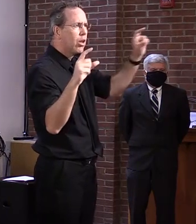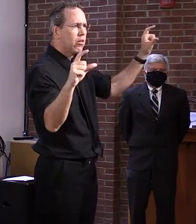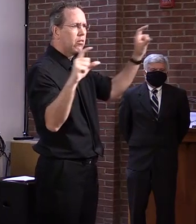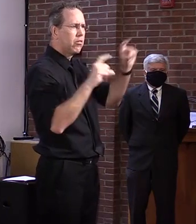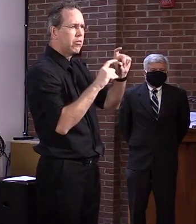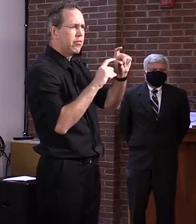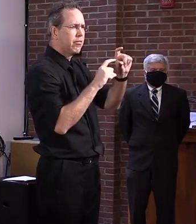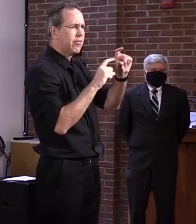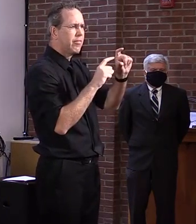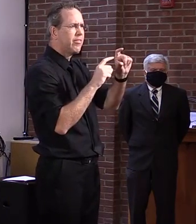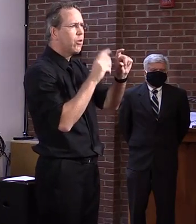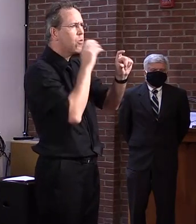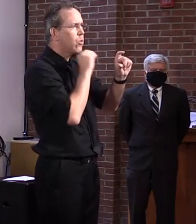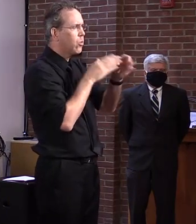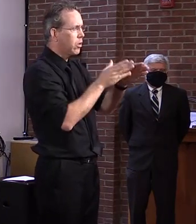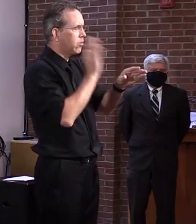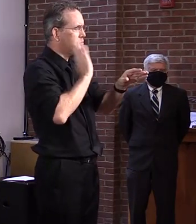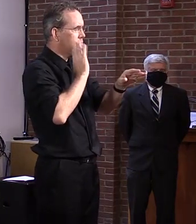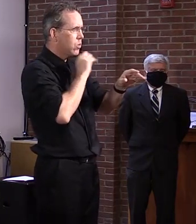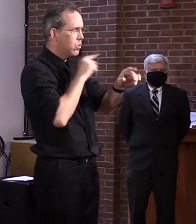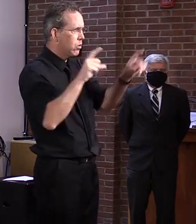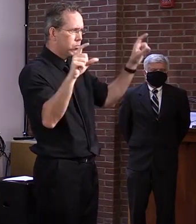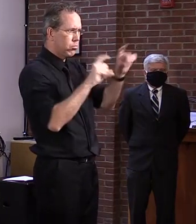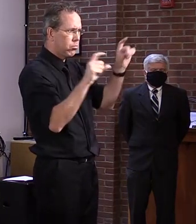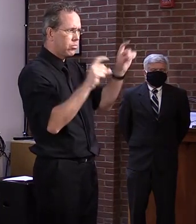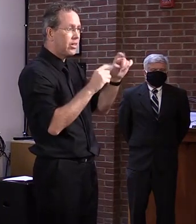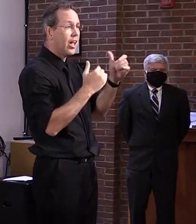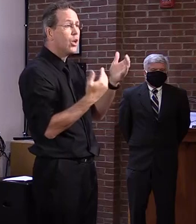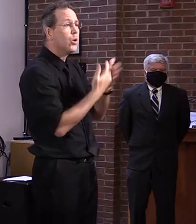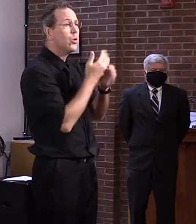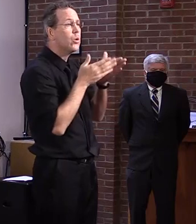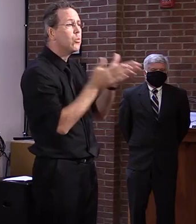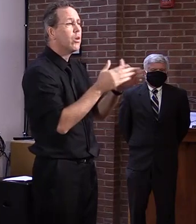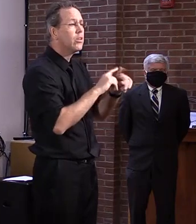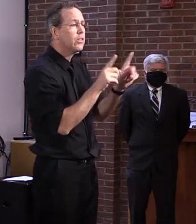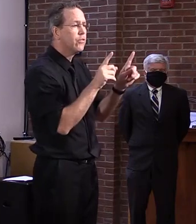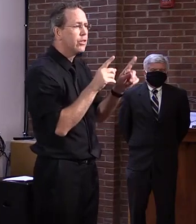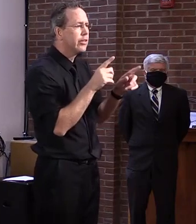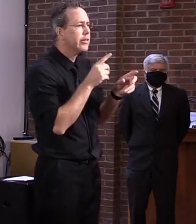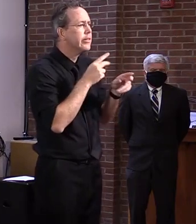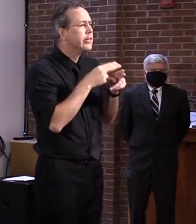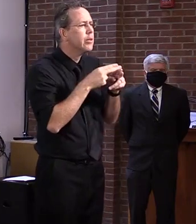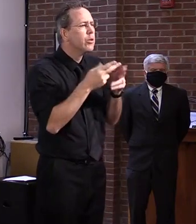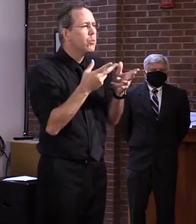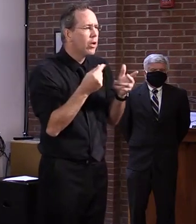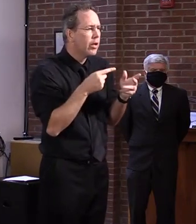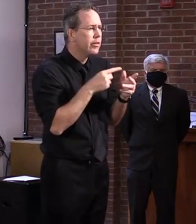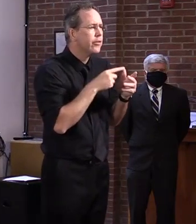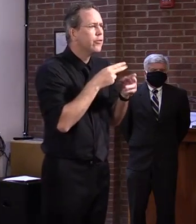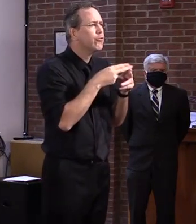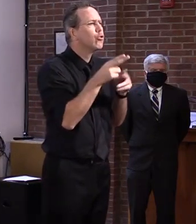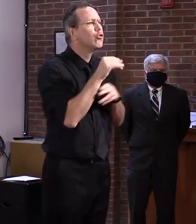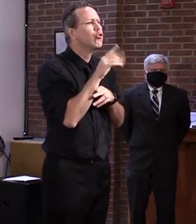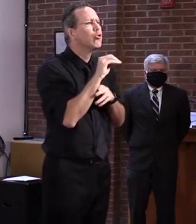this program is such, um, a short lived program, um, we didn't want to go through the full embedding of the